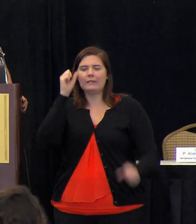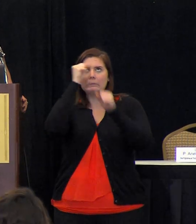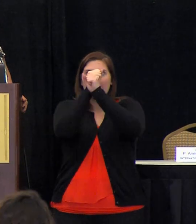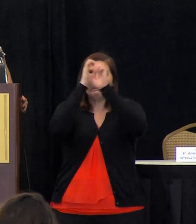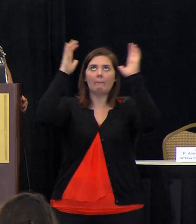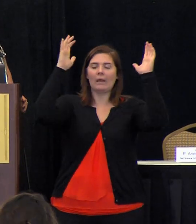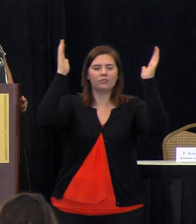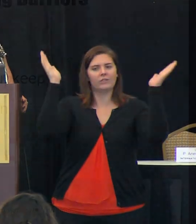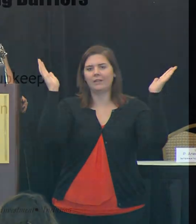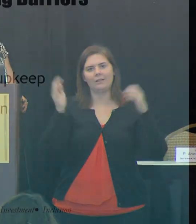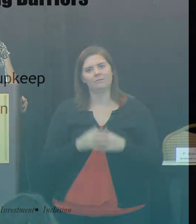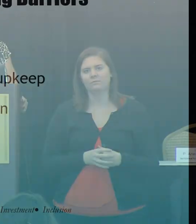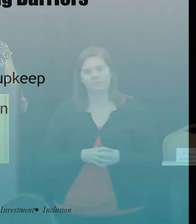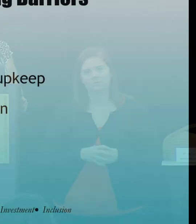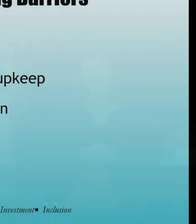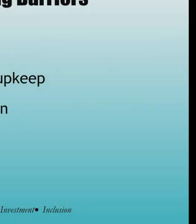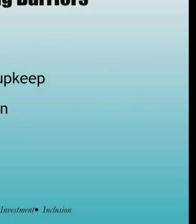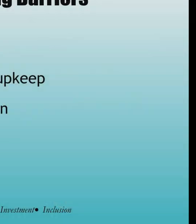in their minds